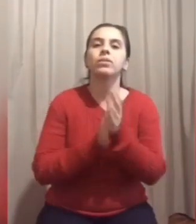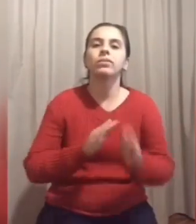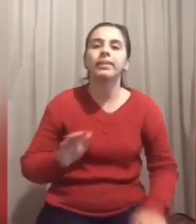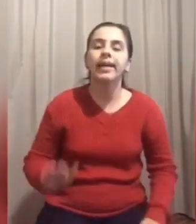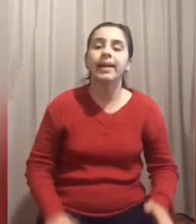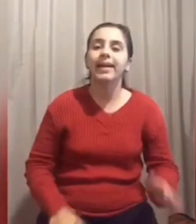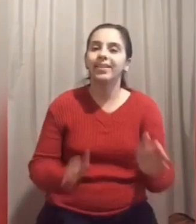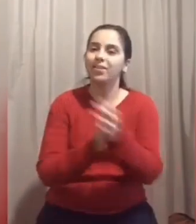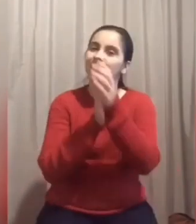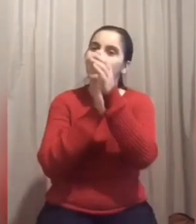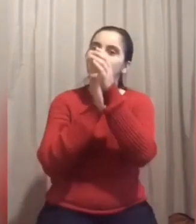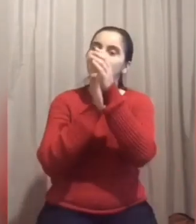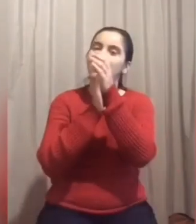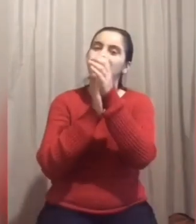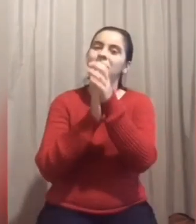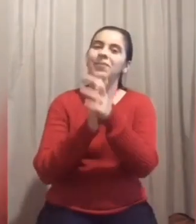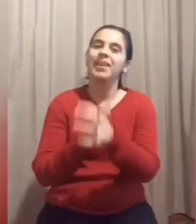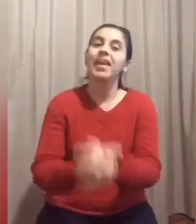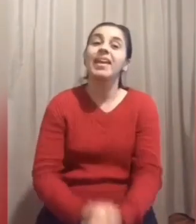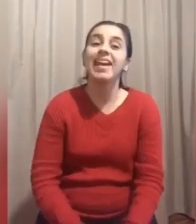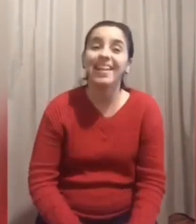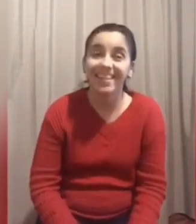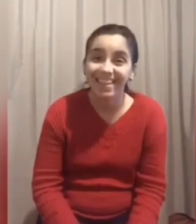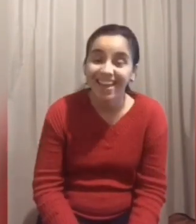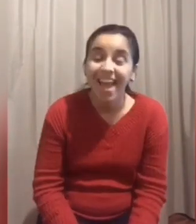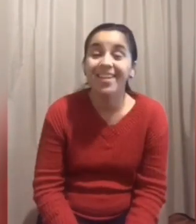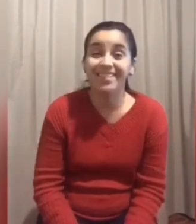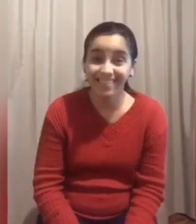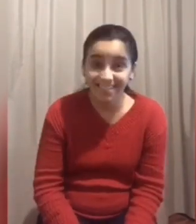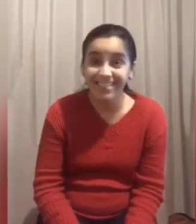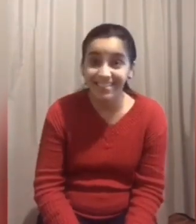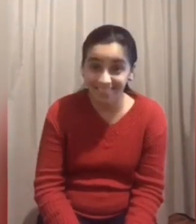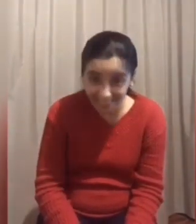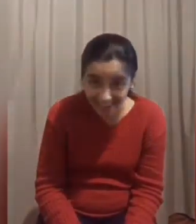-tum Taca-tum E aí? Conseguiu adivinhar?